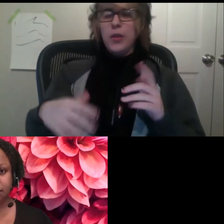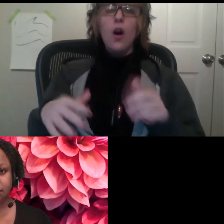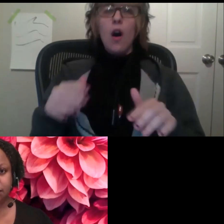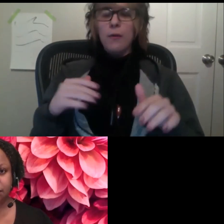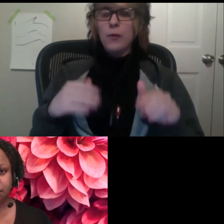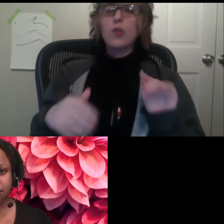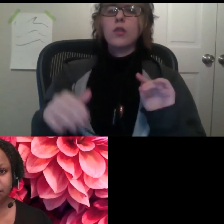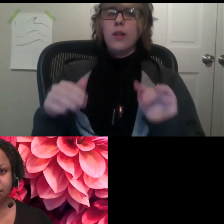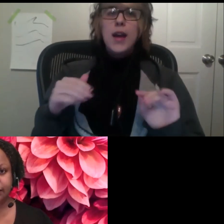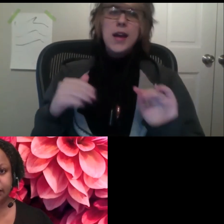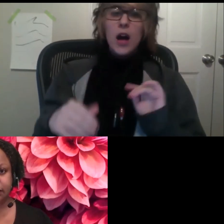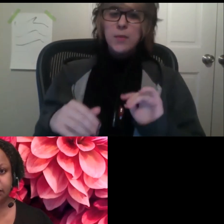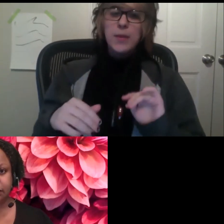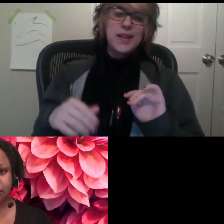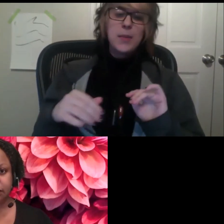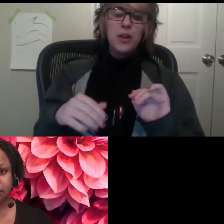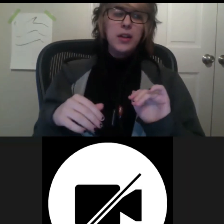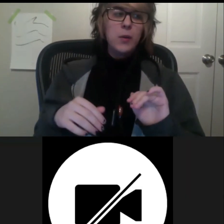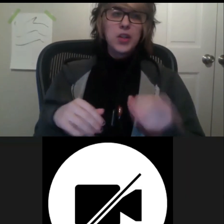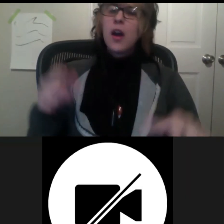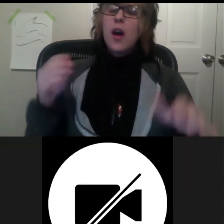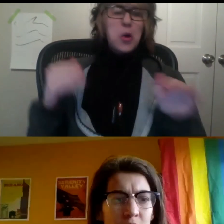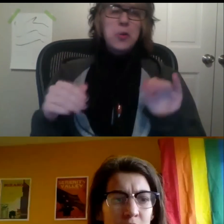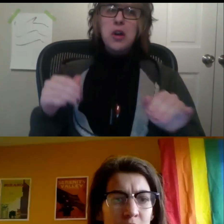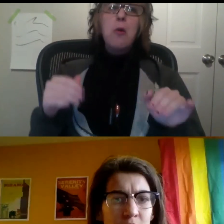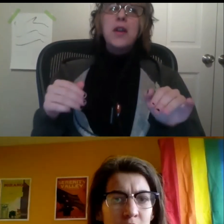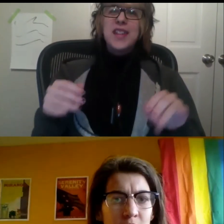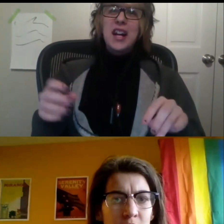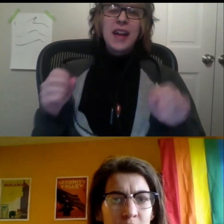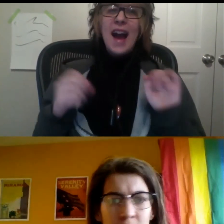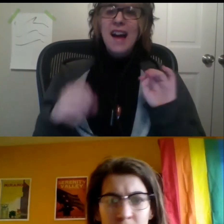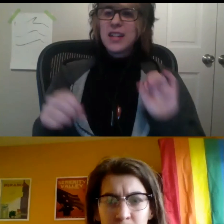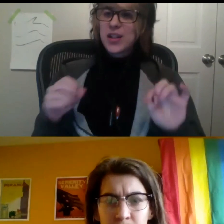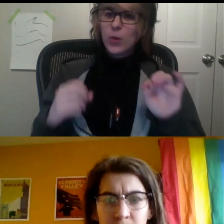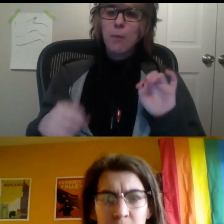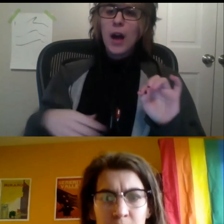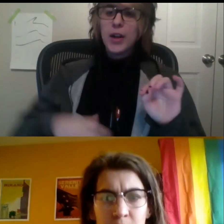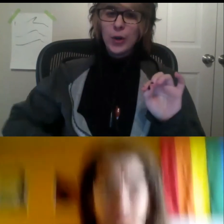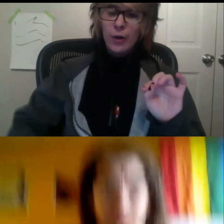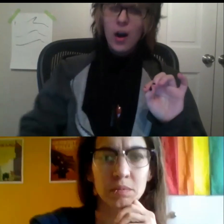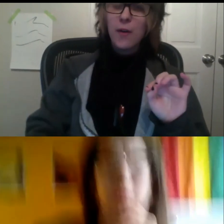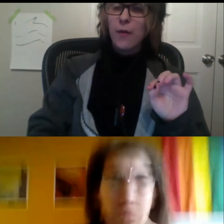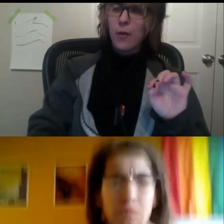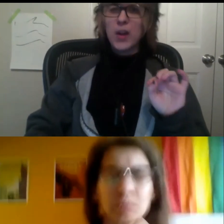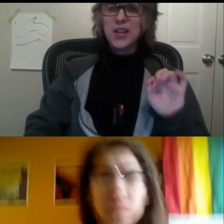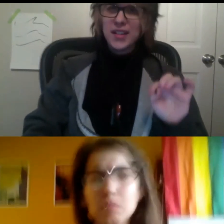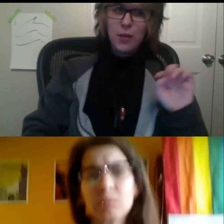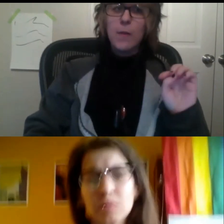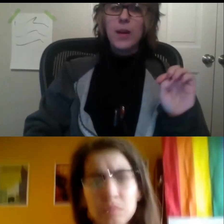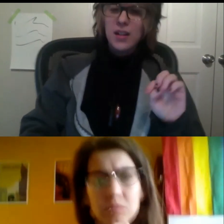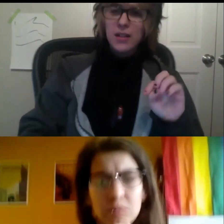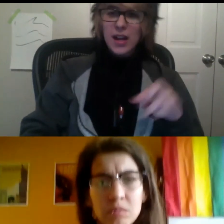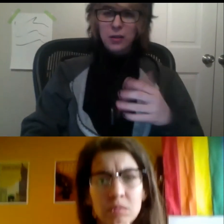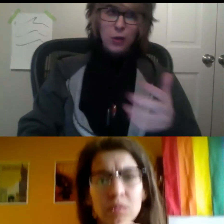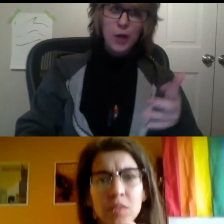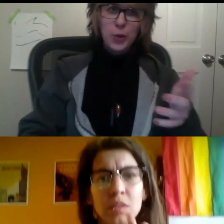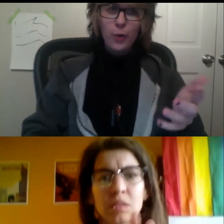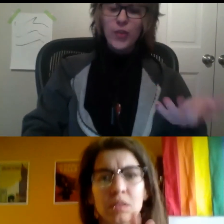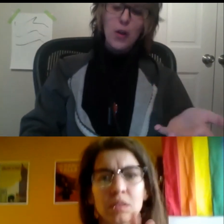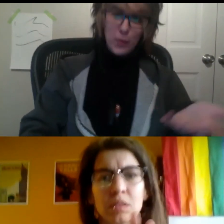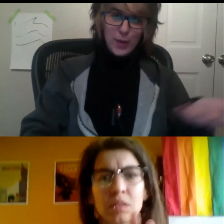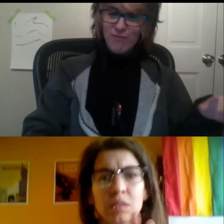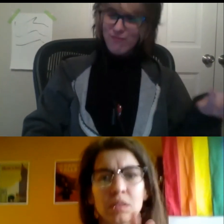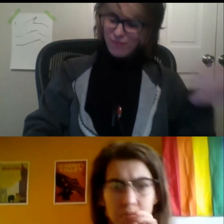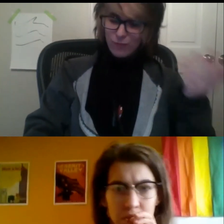dealing with the awful AI misspelling, which, you know, is like a callous reminder of racism in technological